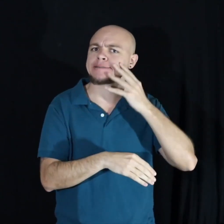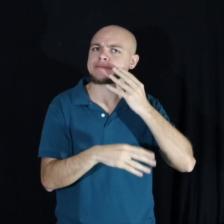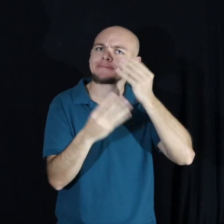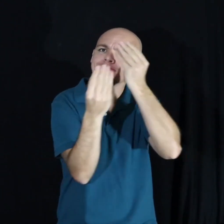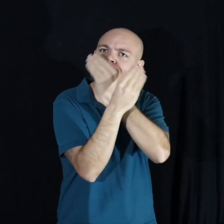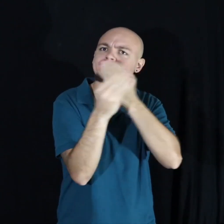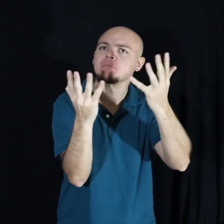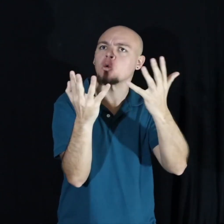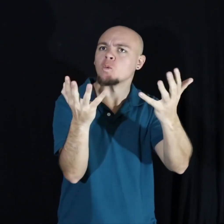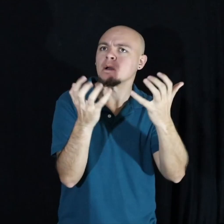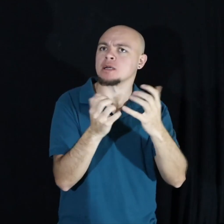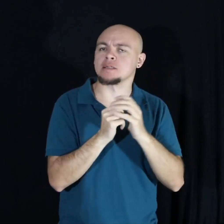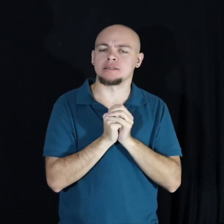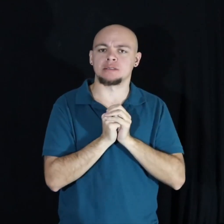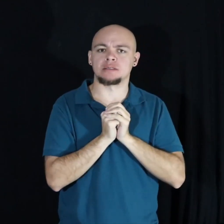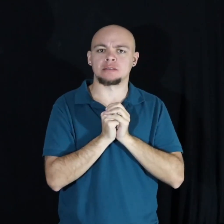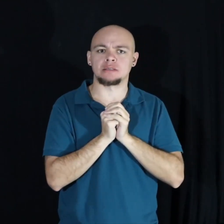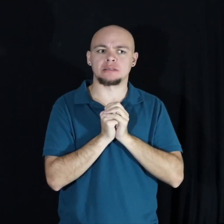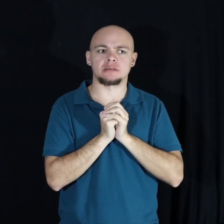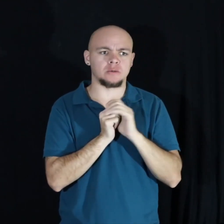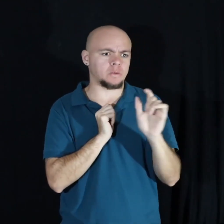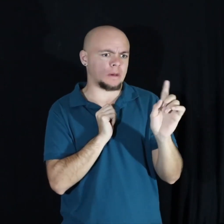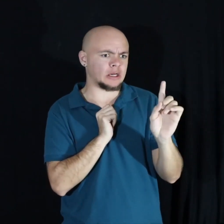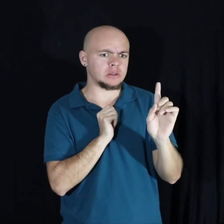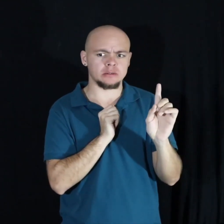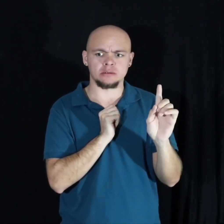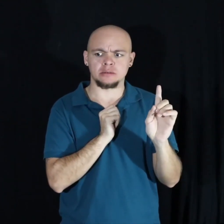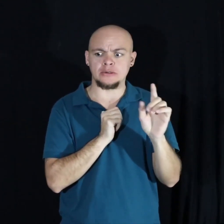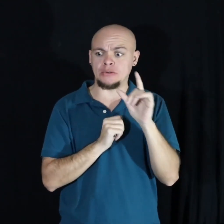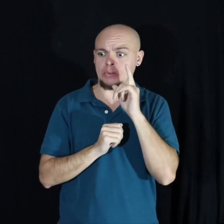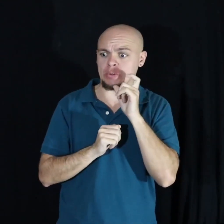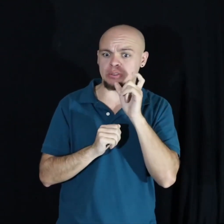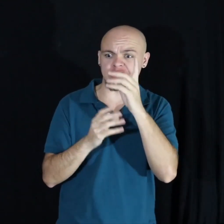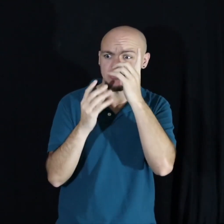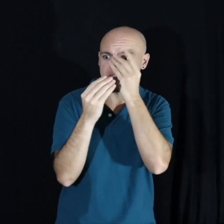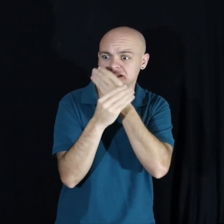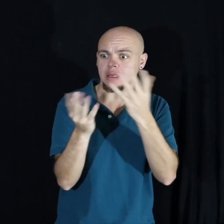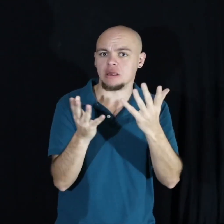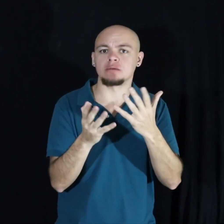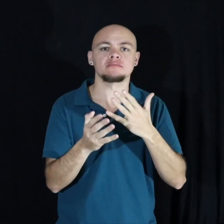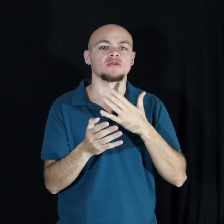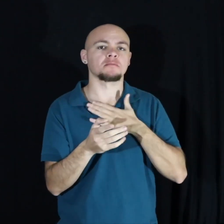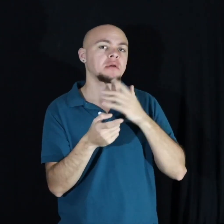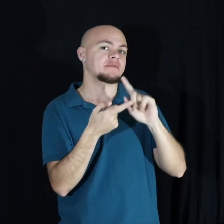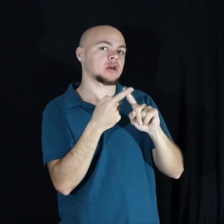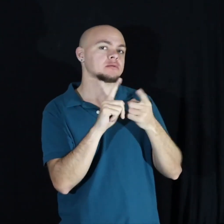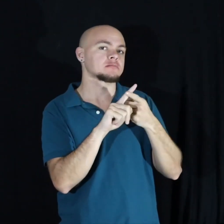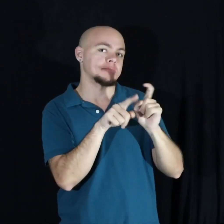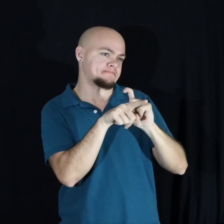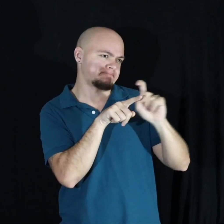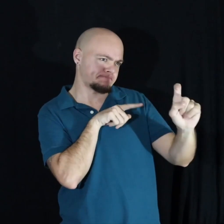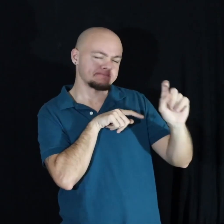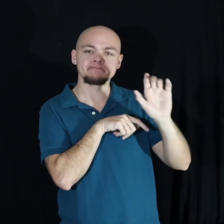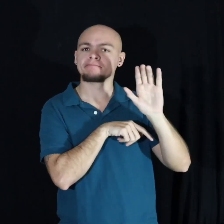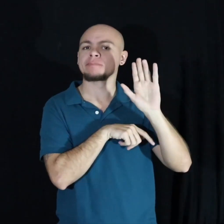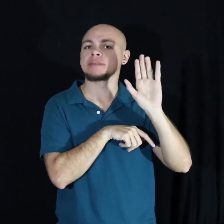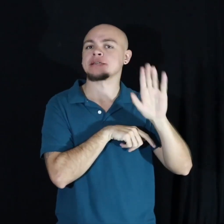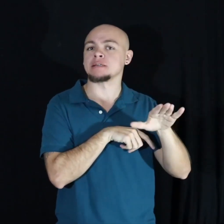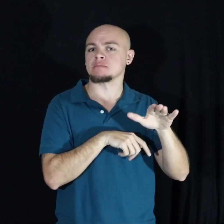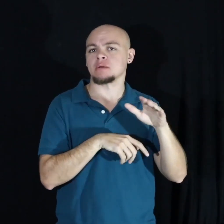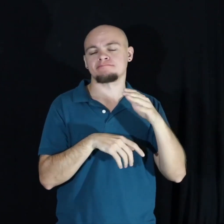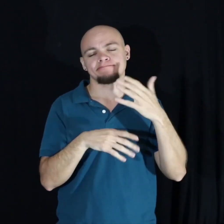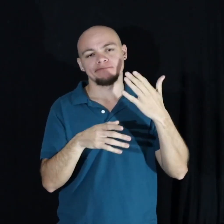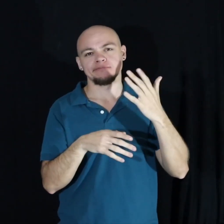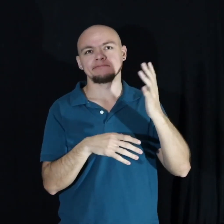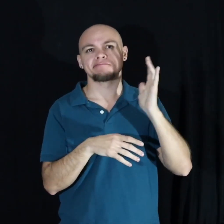and didn't know where or to whom. I called this friend of mine. Ironically, we crossed